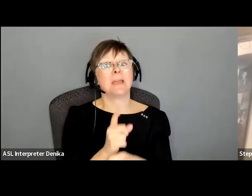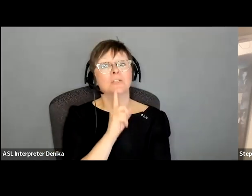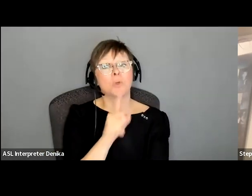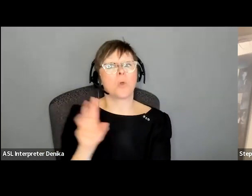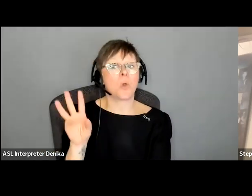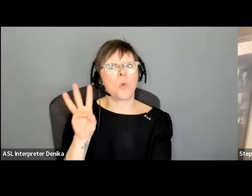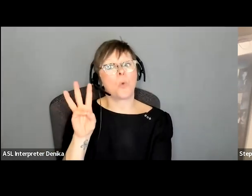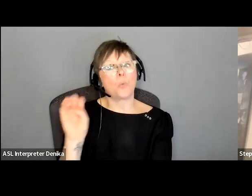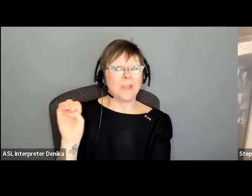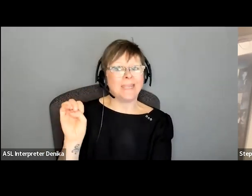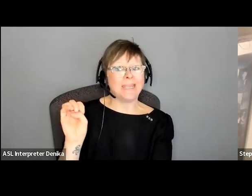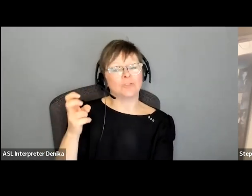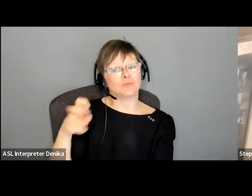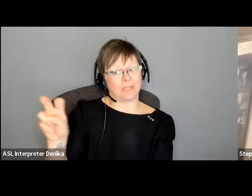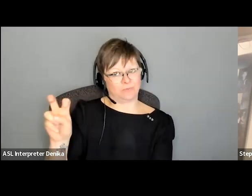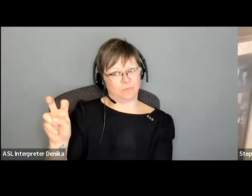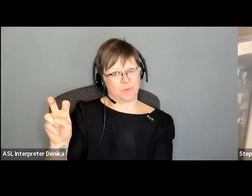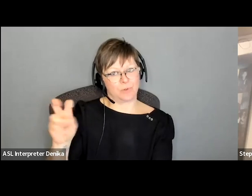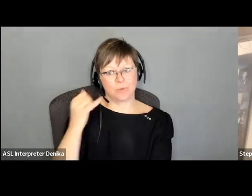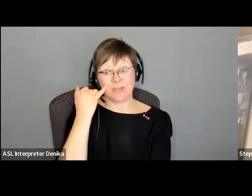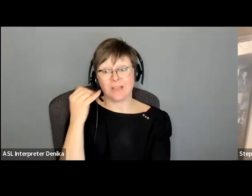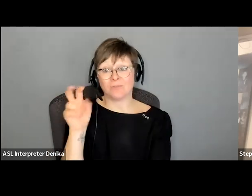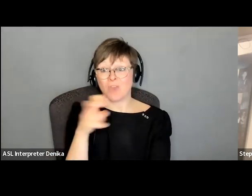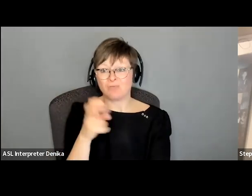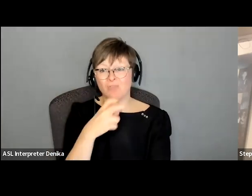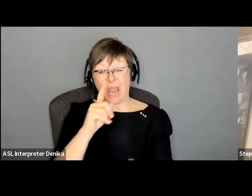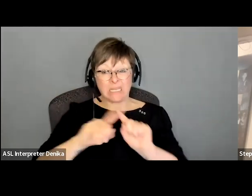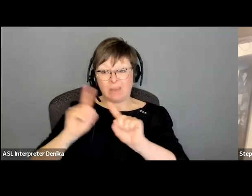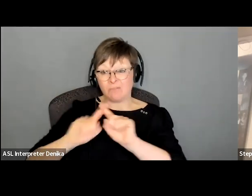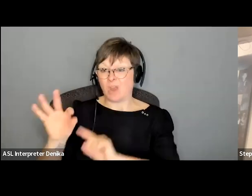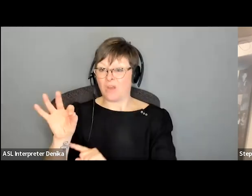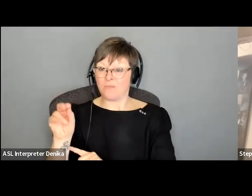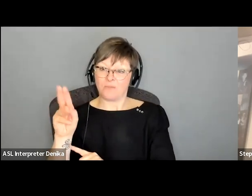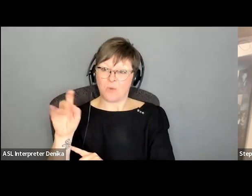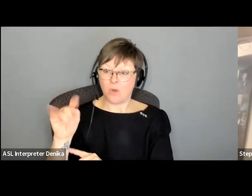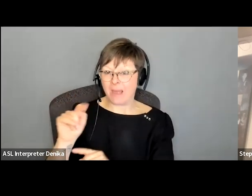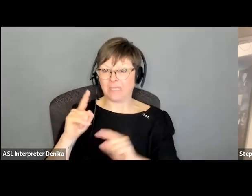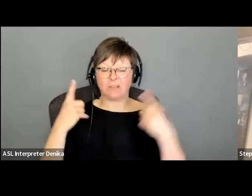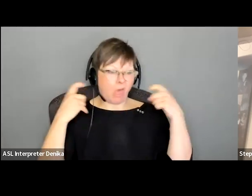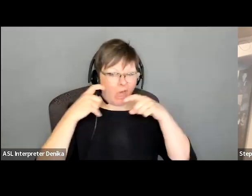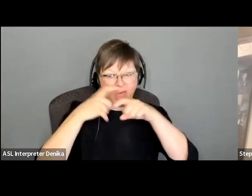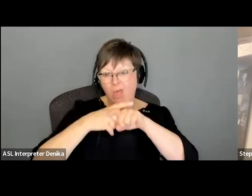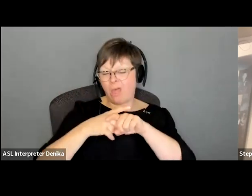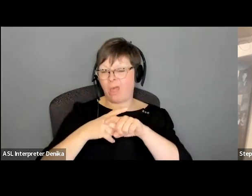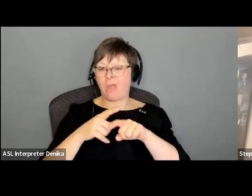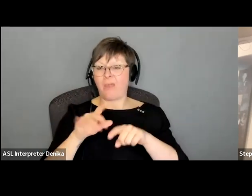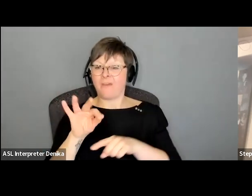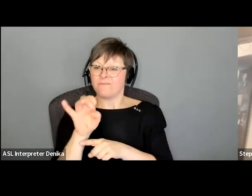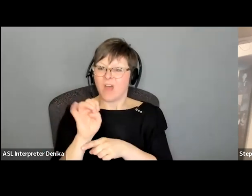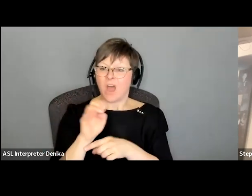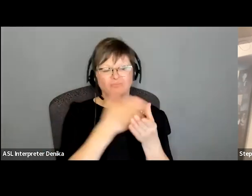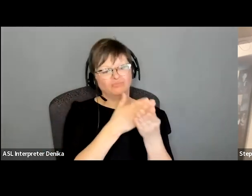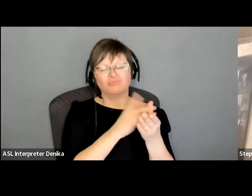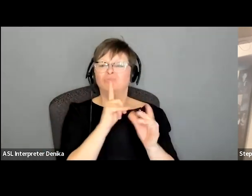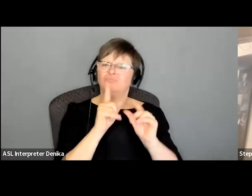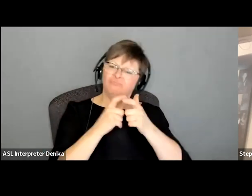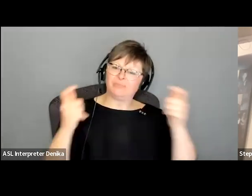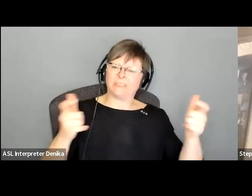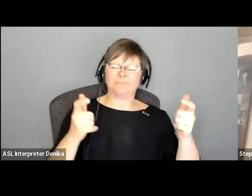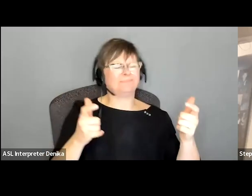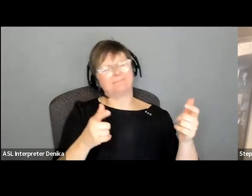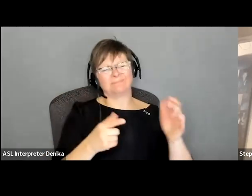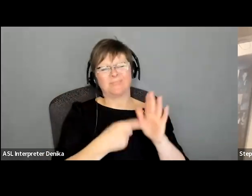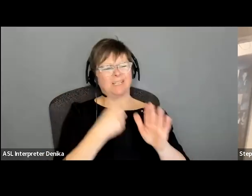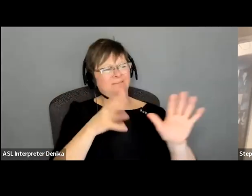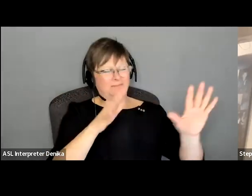easy to download if you're sending it in a bunch of crazy formats or the it's just too big a file you know sometimes we just can't we can't